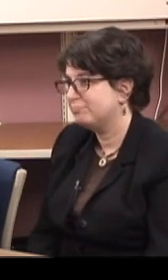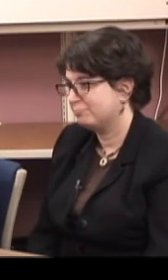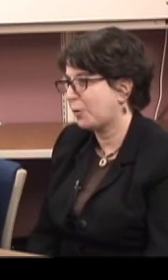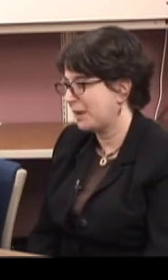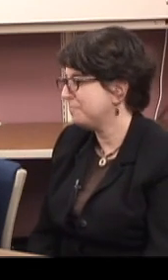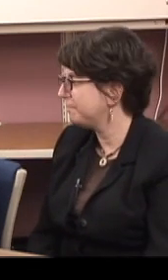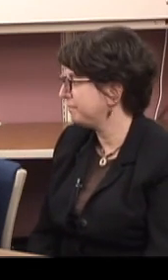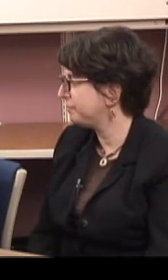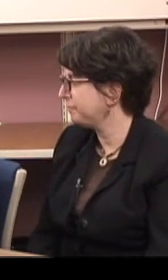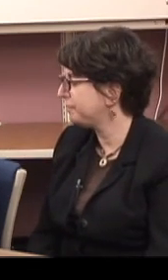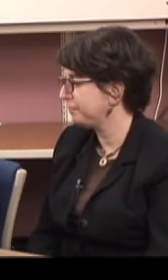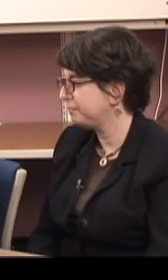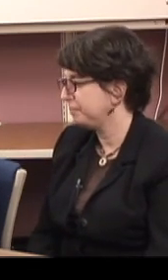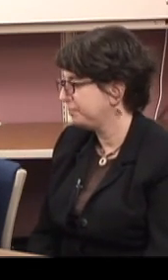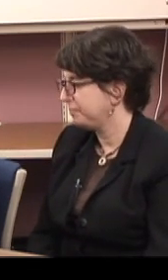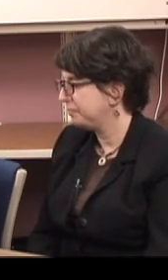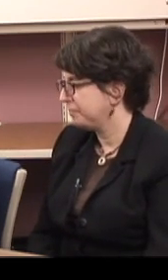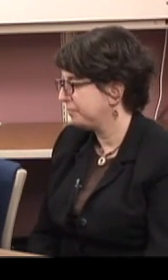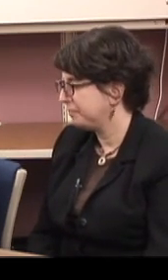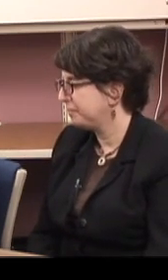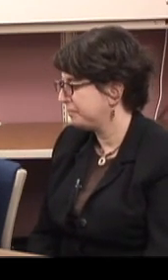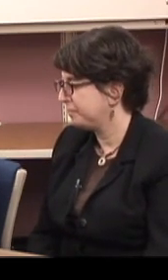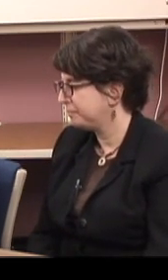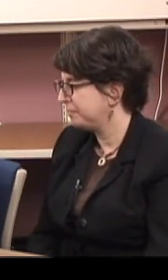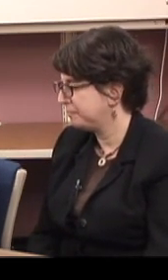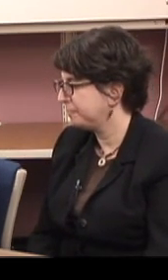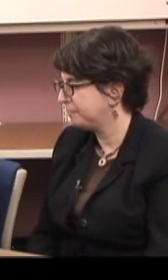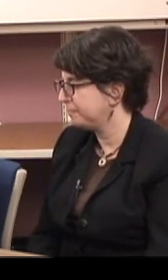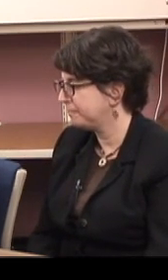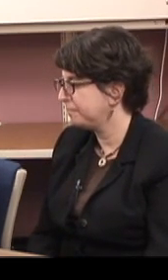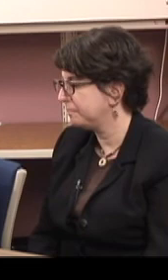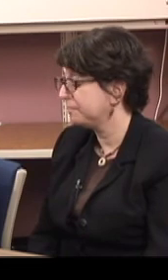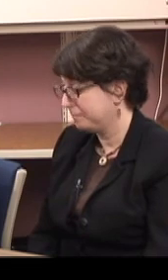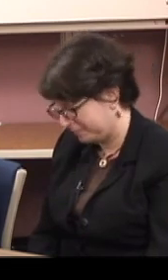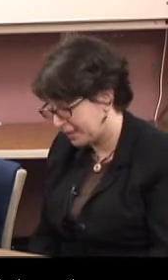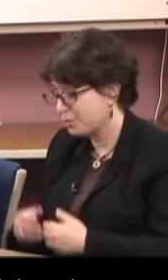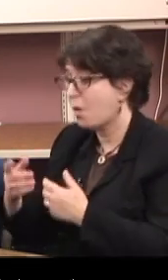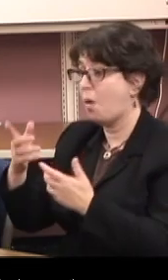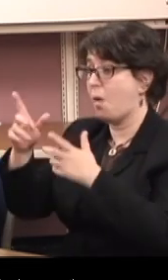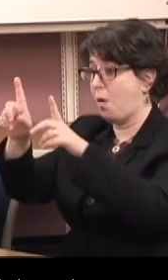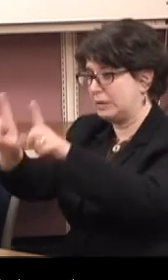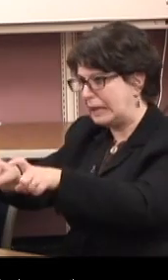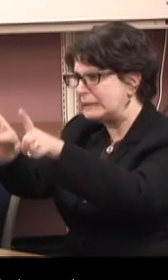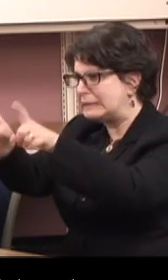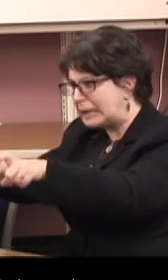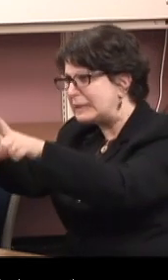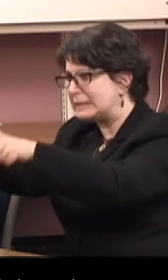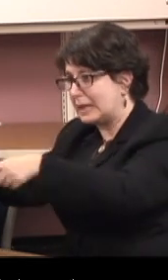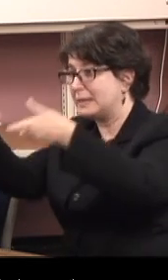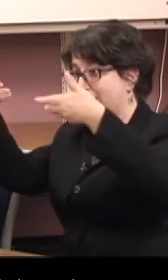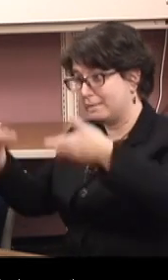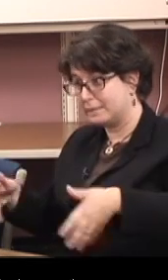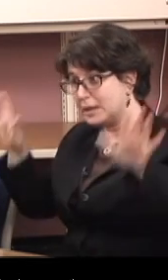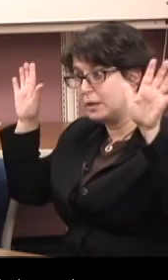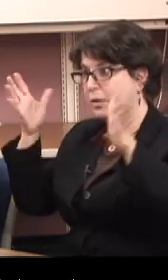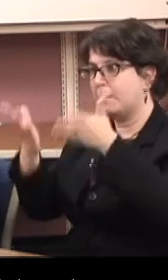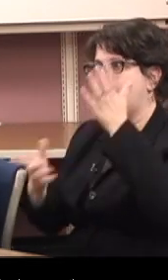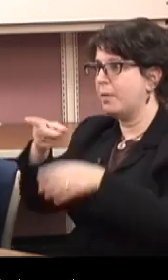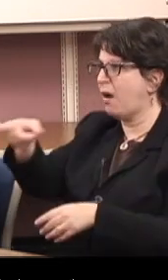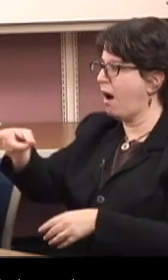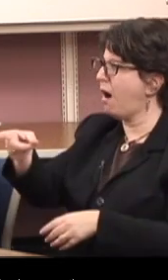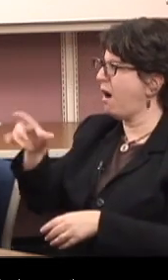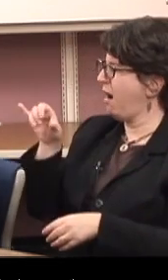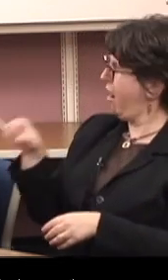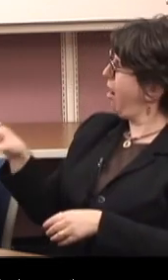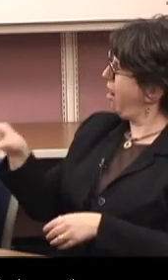And once you complete those, we may get some different answers. You may find that there are other